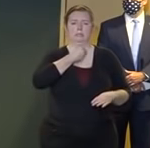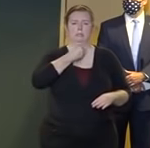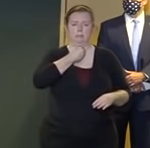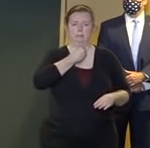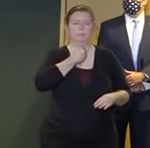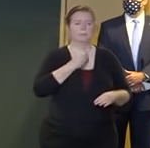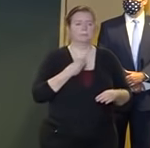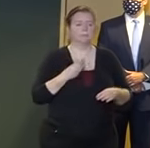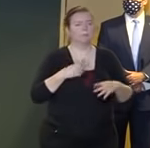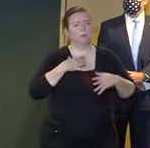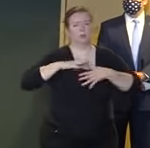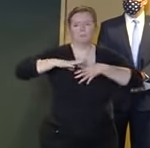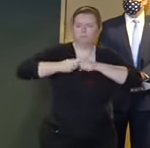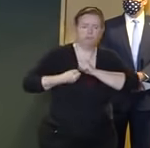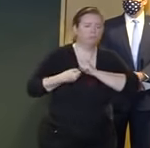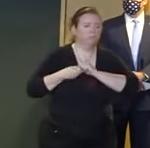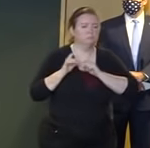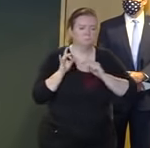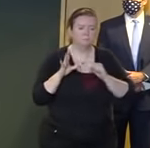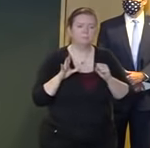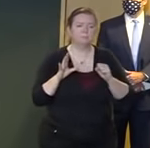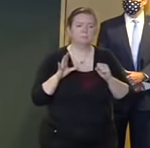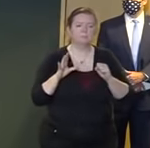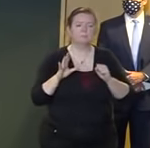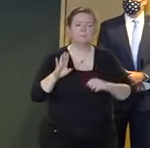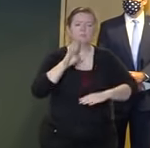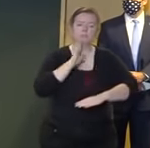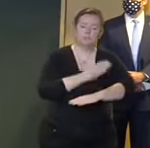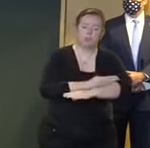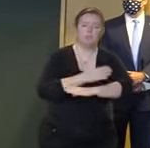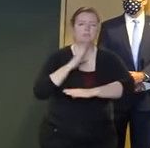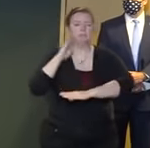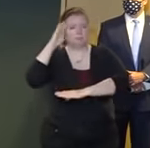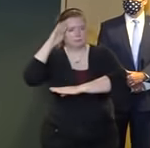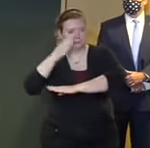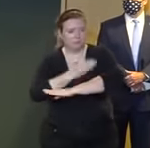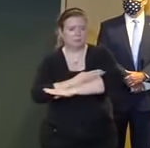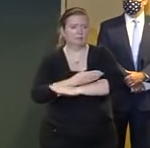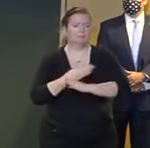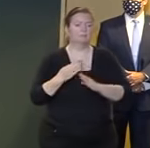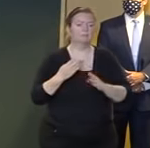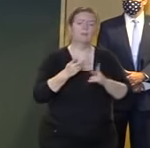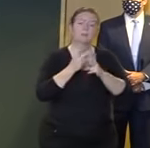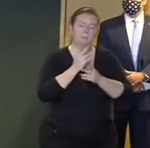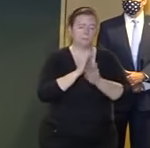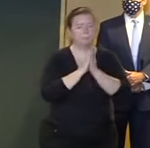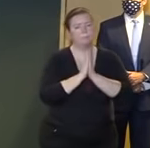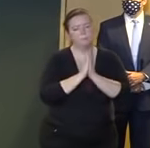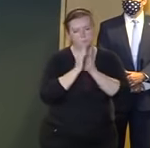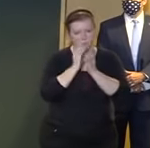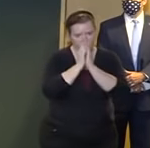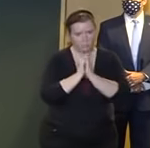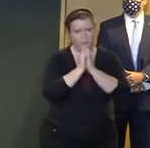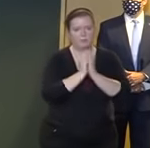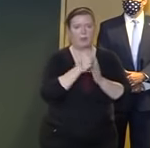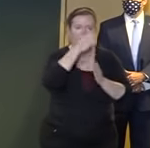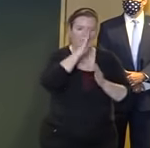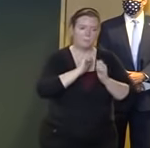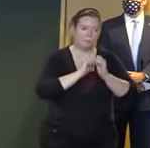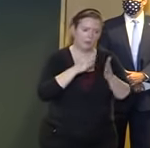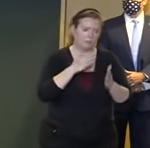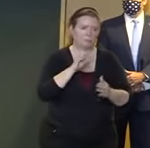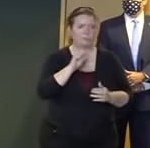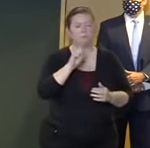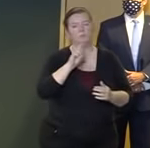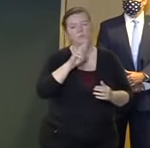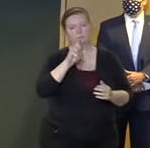and daughter Yuki and their friends and family in our prayers today may God bless Shirley's memory and all who loved